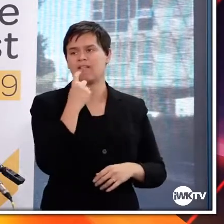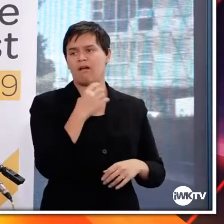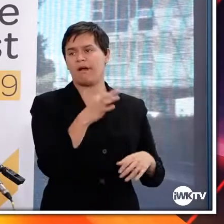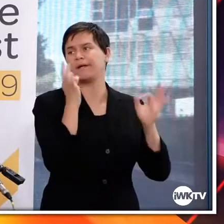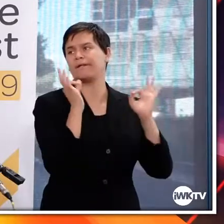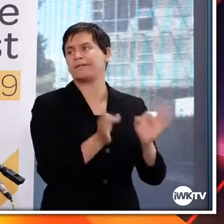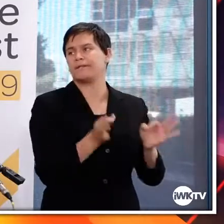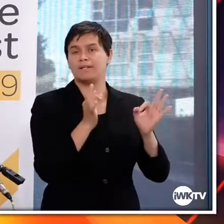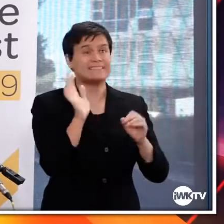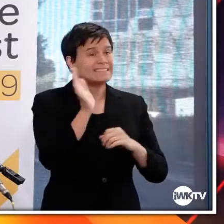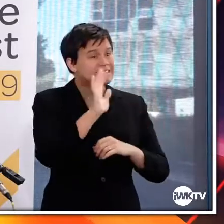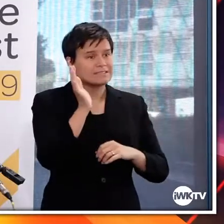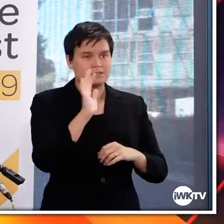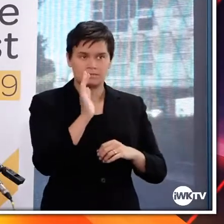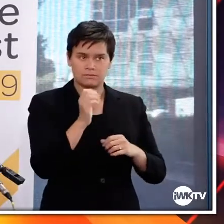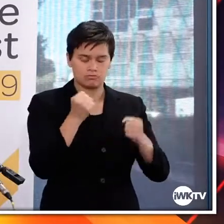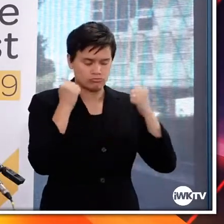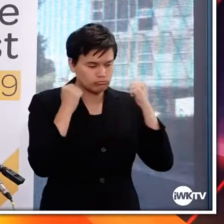robust assessment,